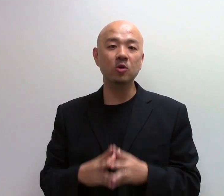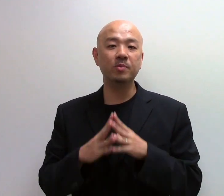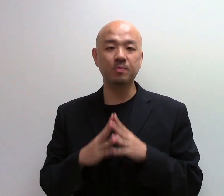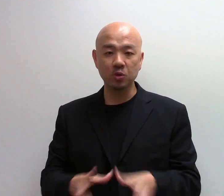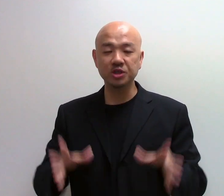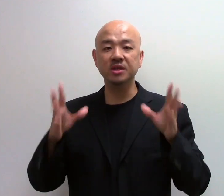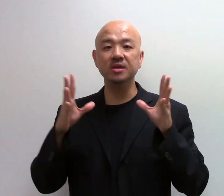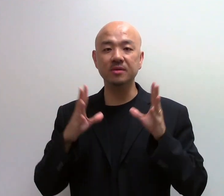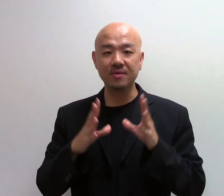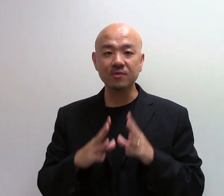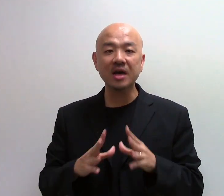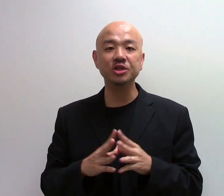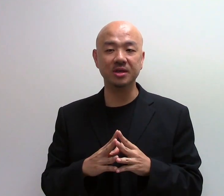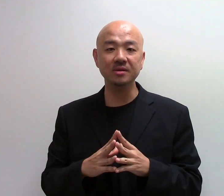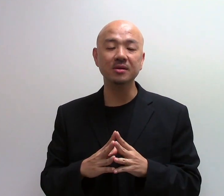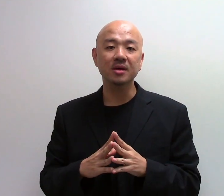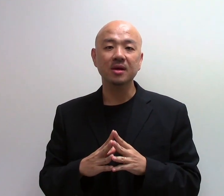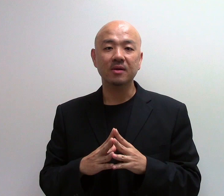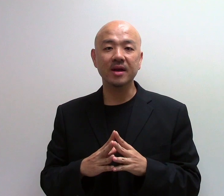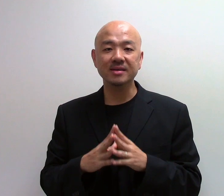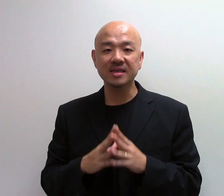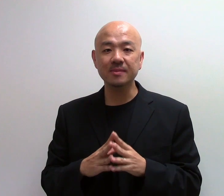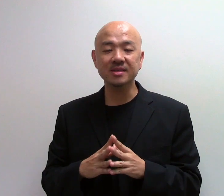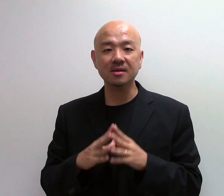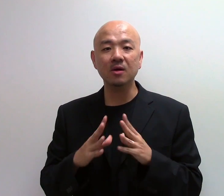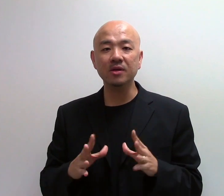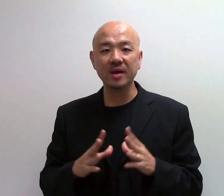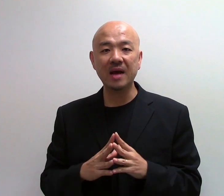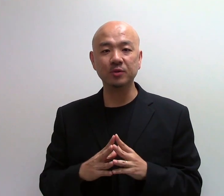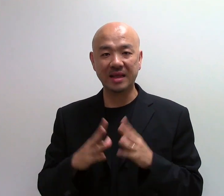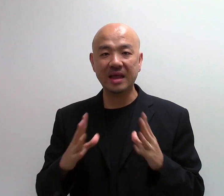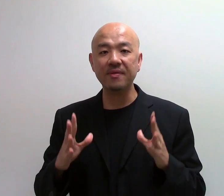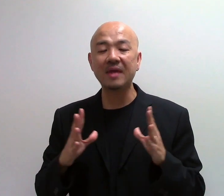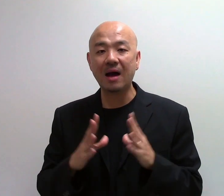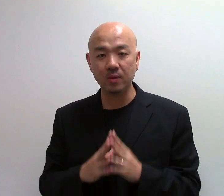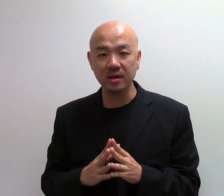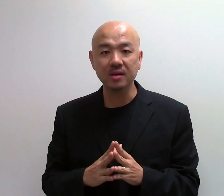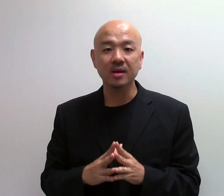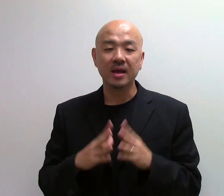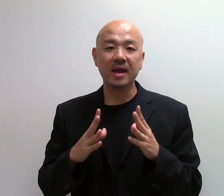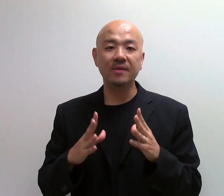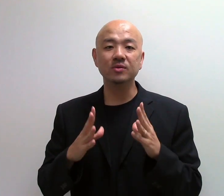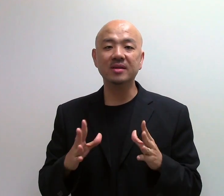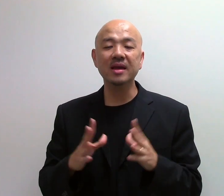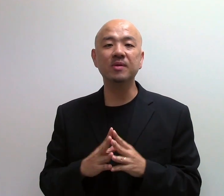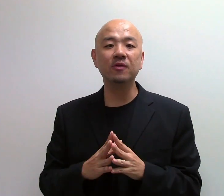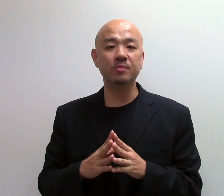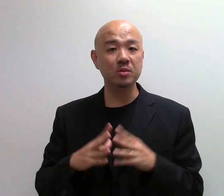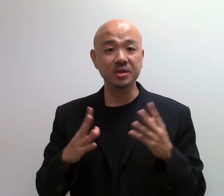be pushing and rushing the syllabus all the way up to the 11th hour. and to the day before your promotional